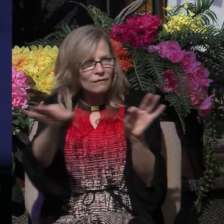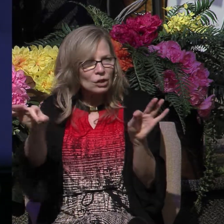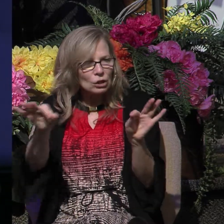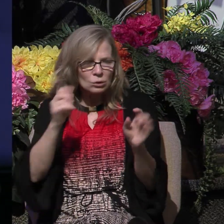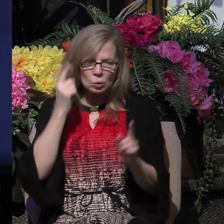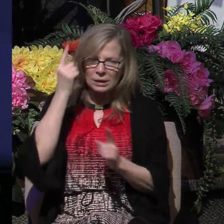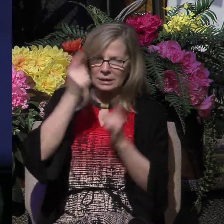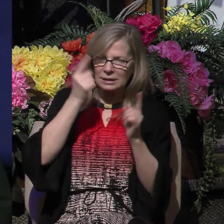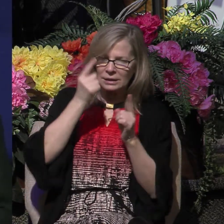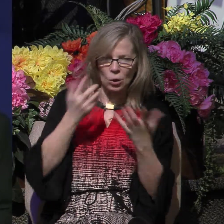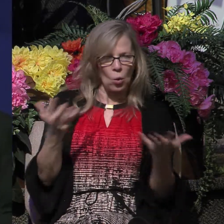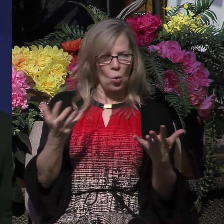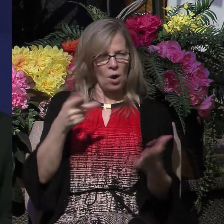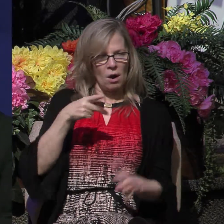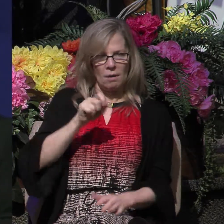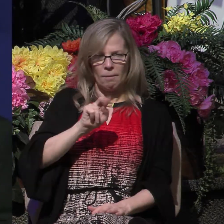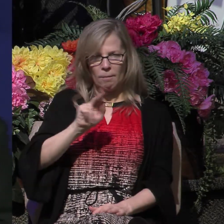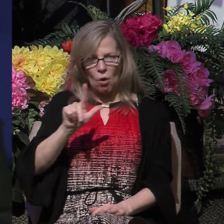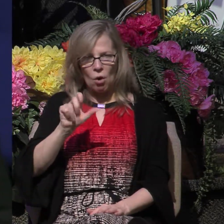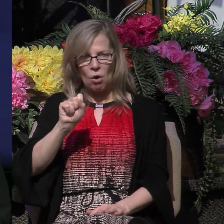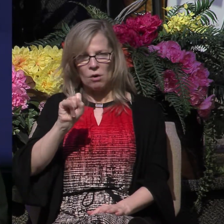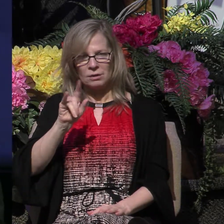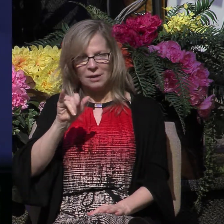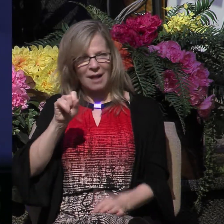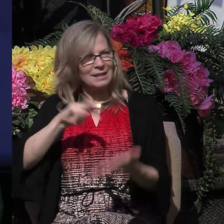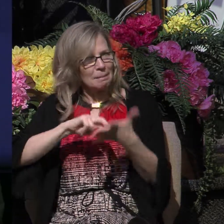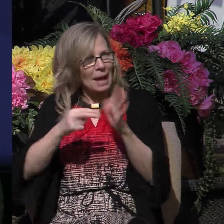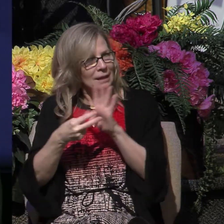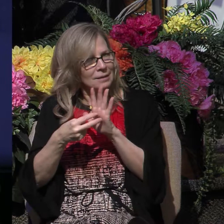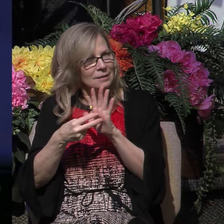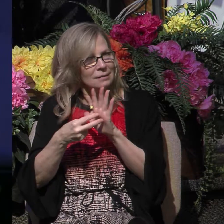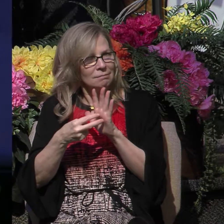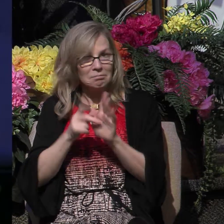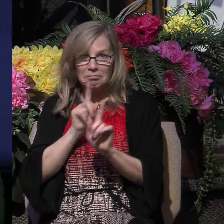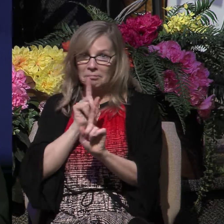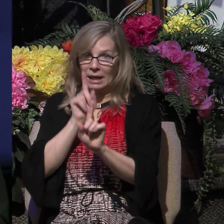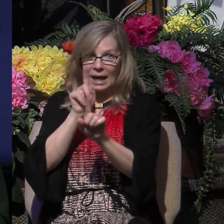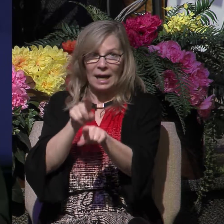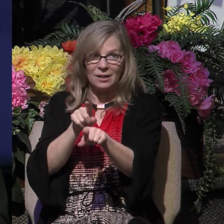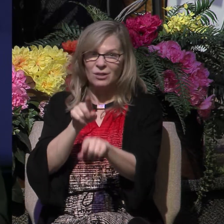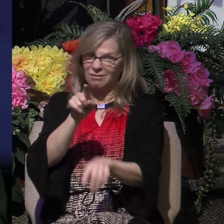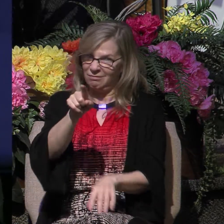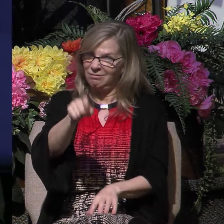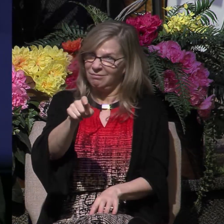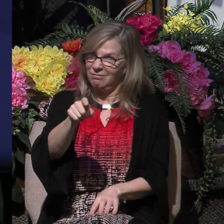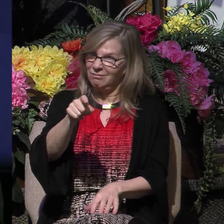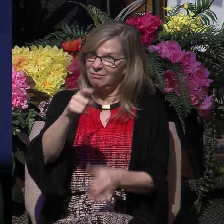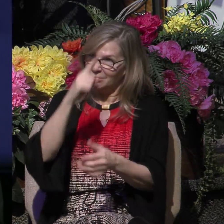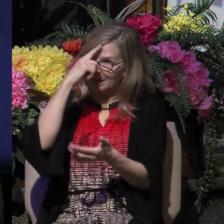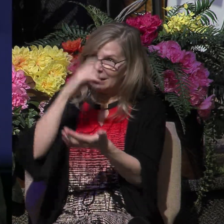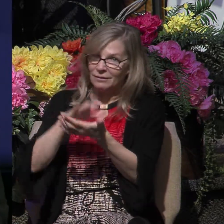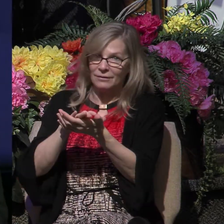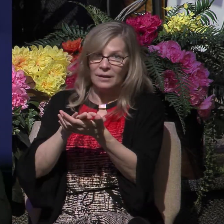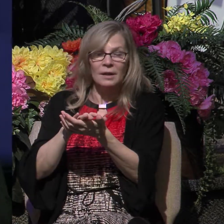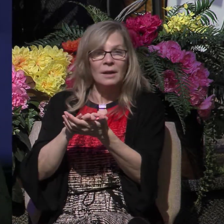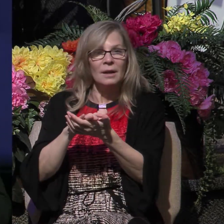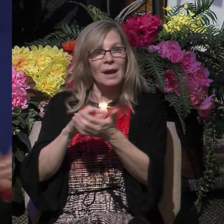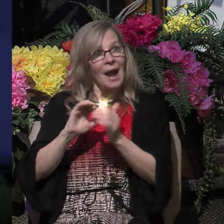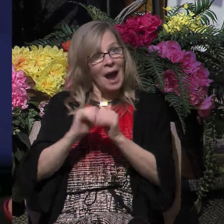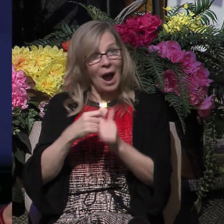what Paul and Silas meant when they told the Philippian jailer how to be saved. Because how they told this man